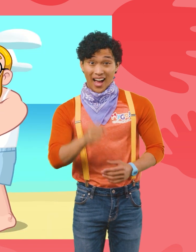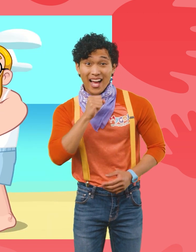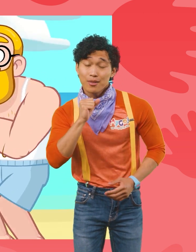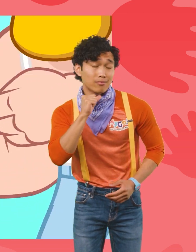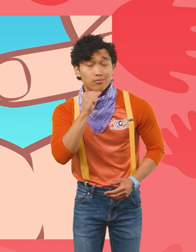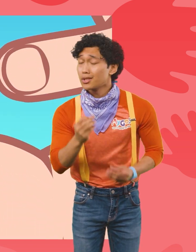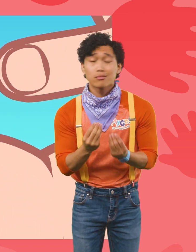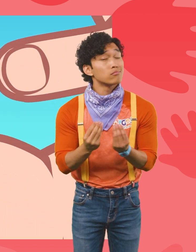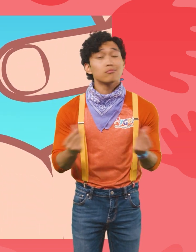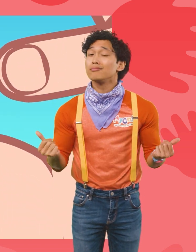did not melt at all.